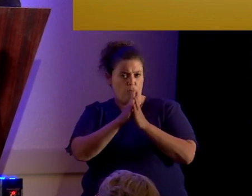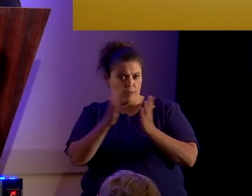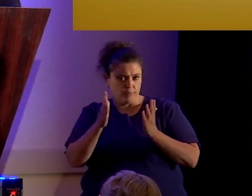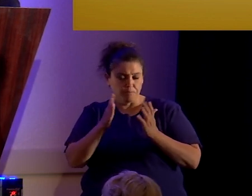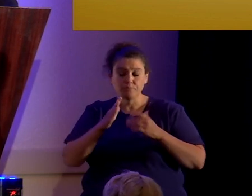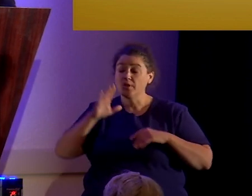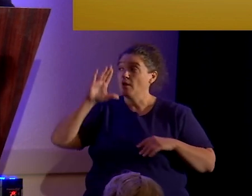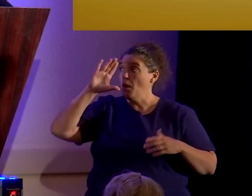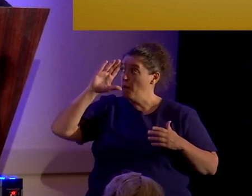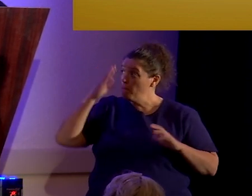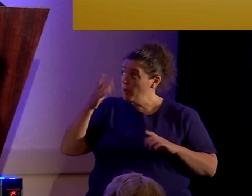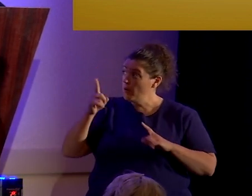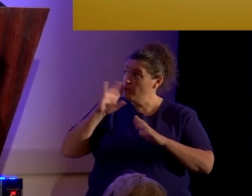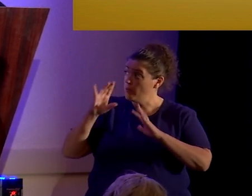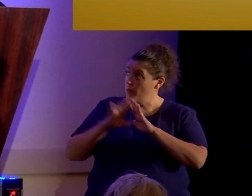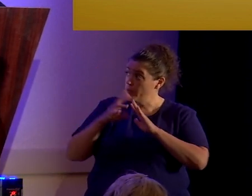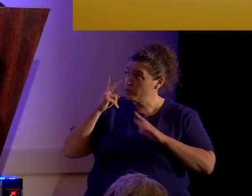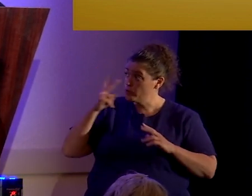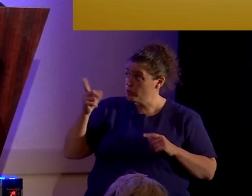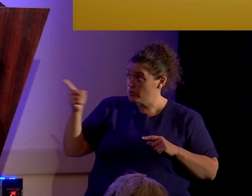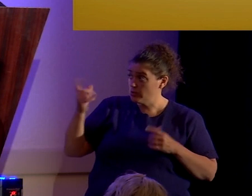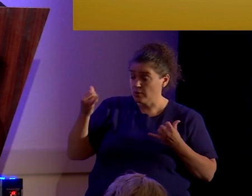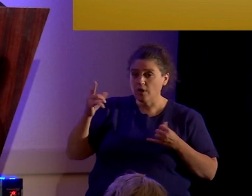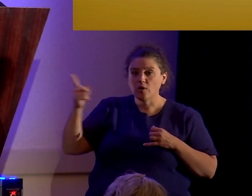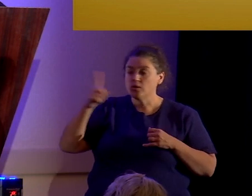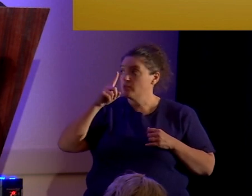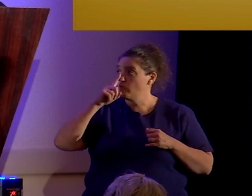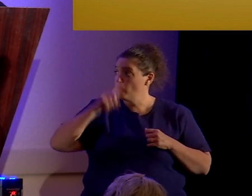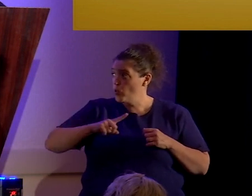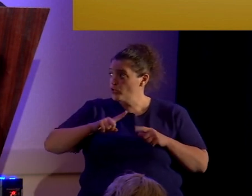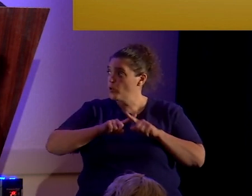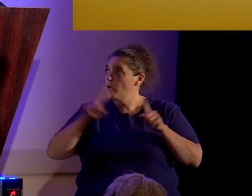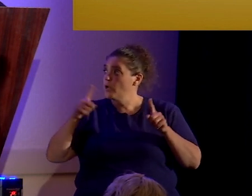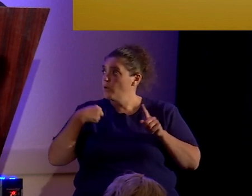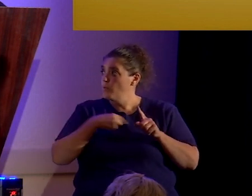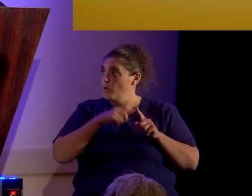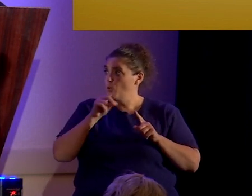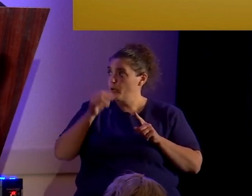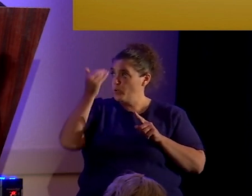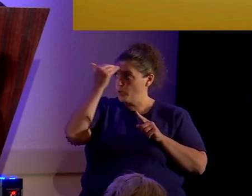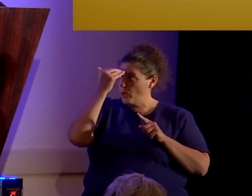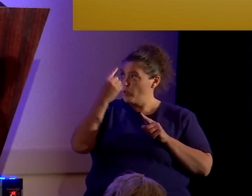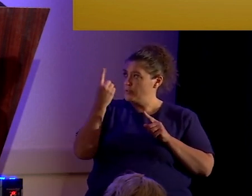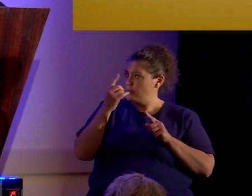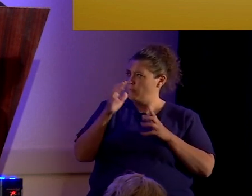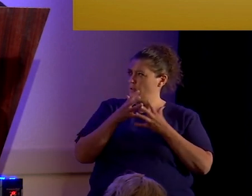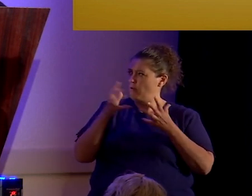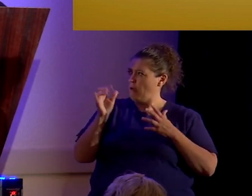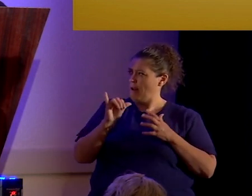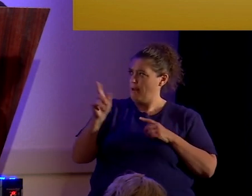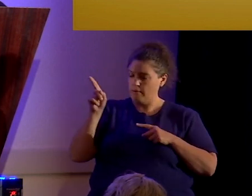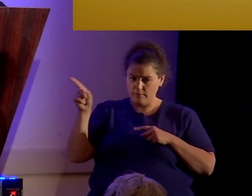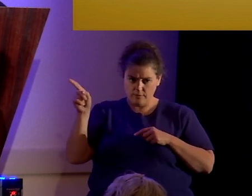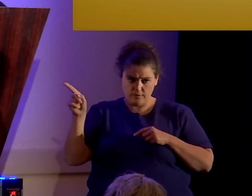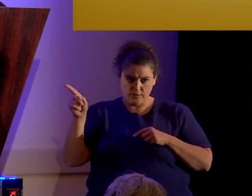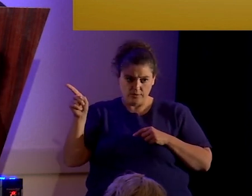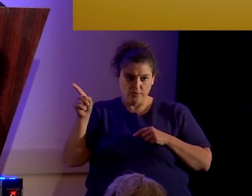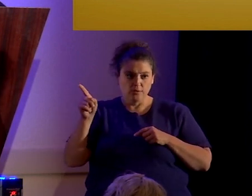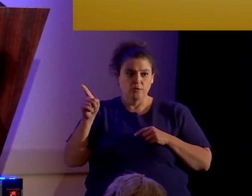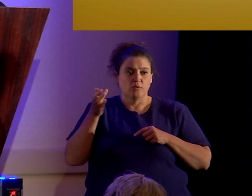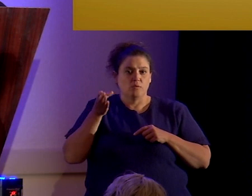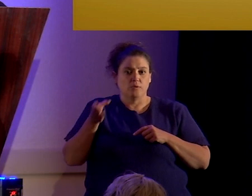picture that you're seeing right now is a forgery, but we do know that something very much like this, uh,